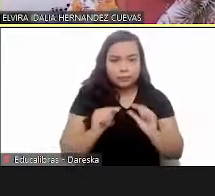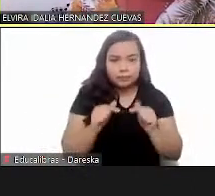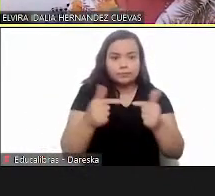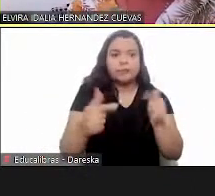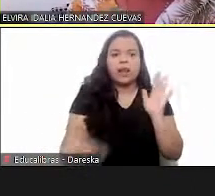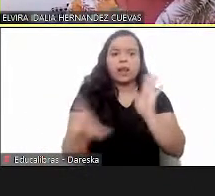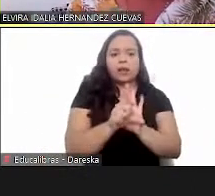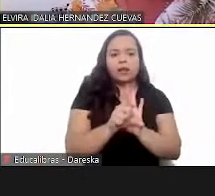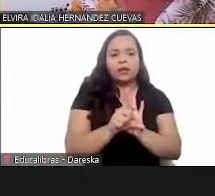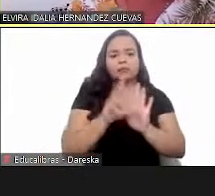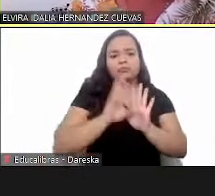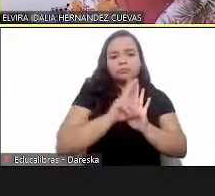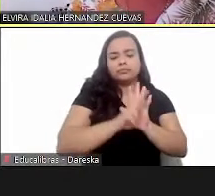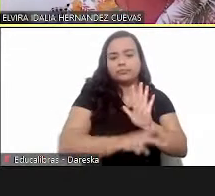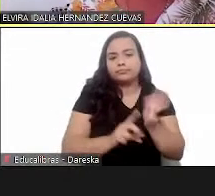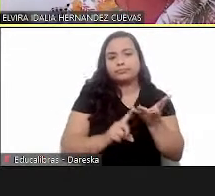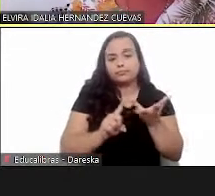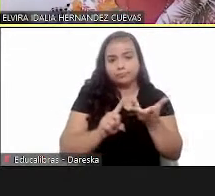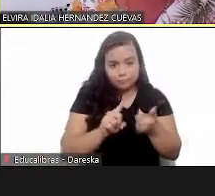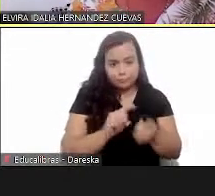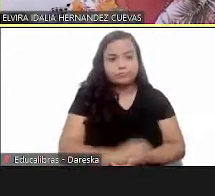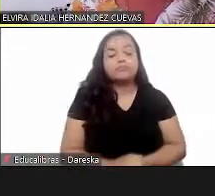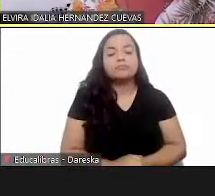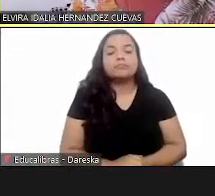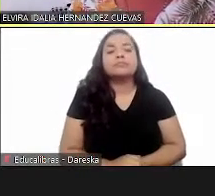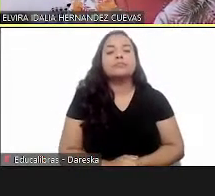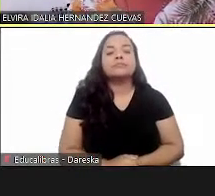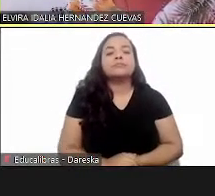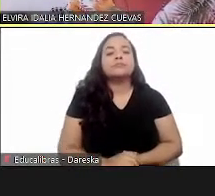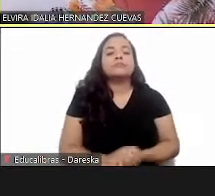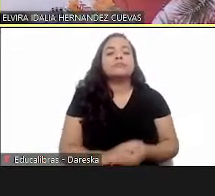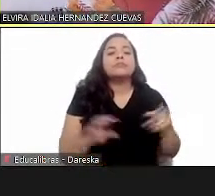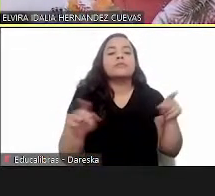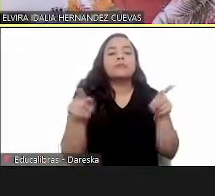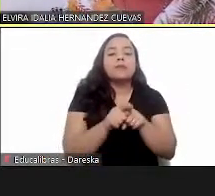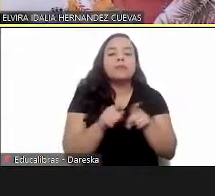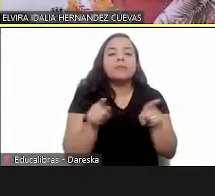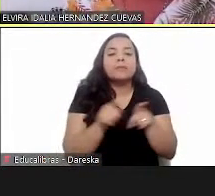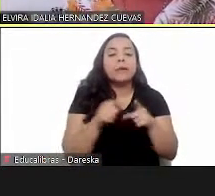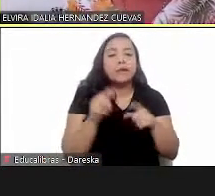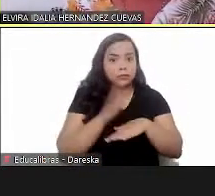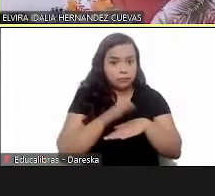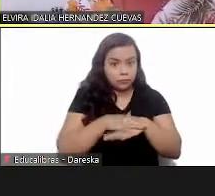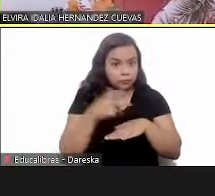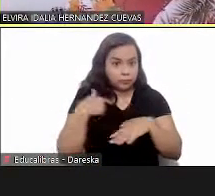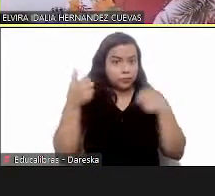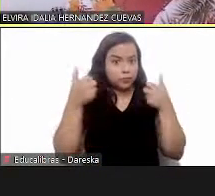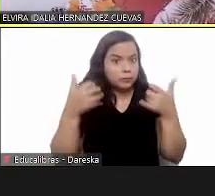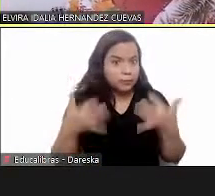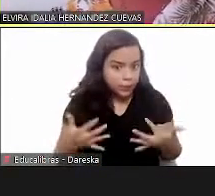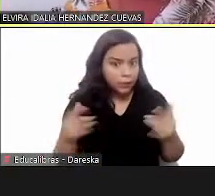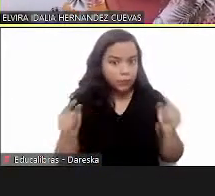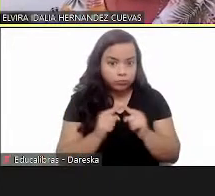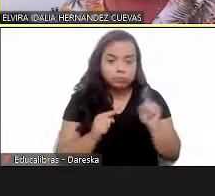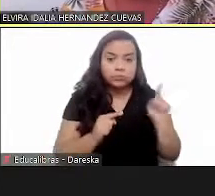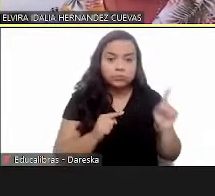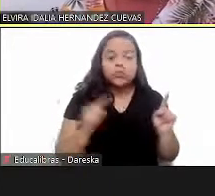laws and rules to be implemented and enforced in this case i would say that